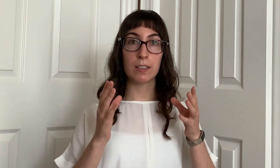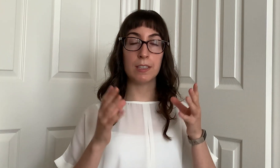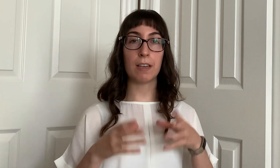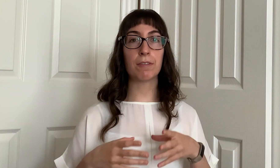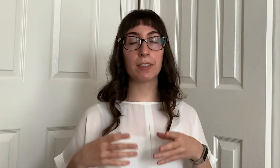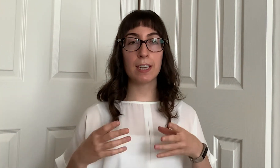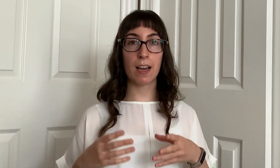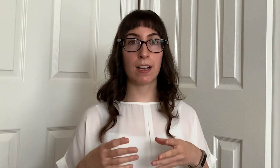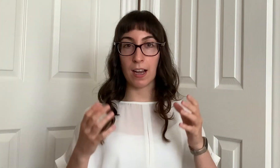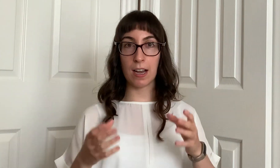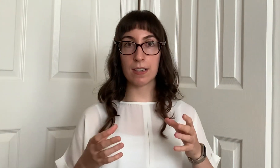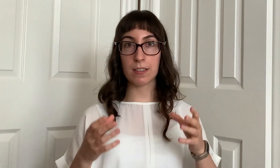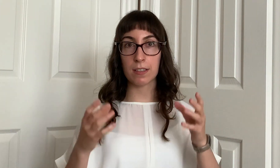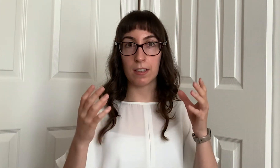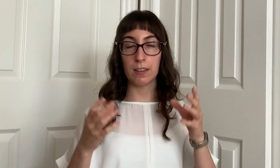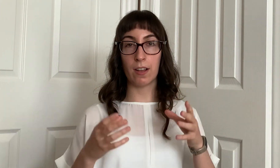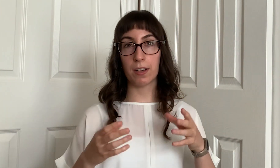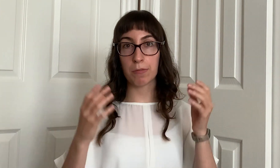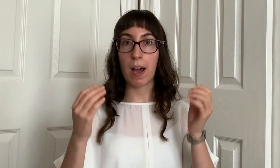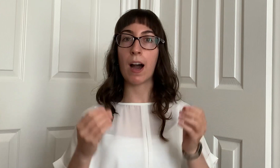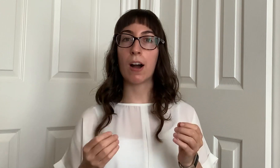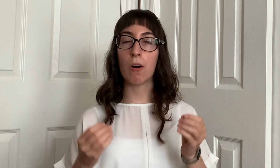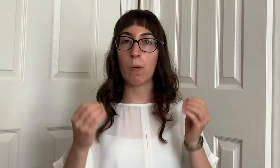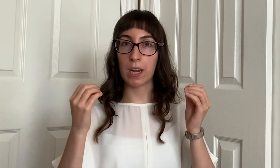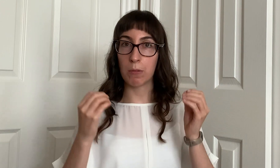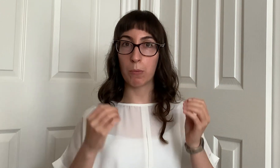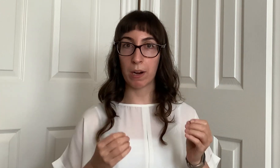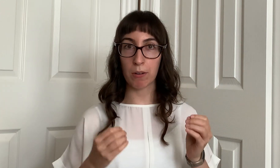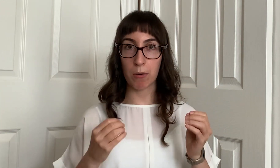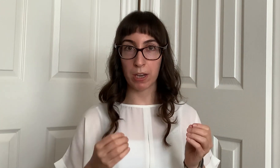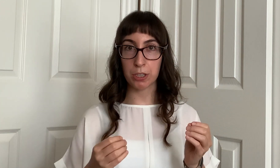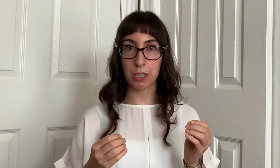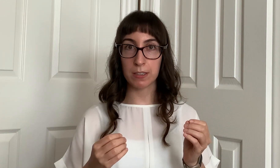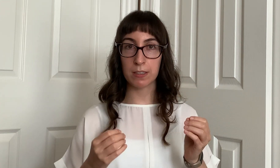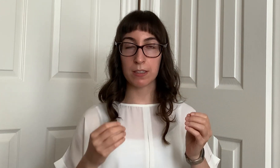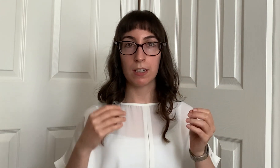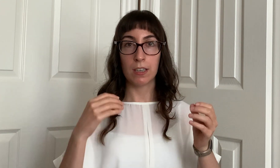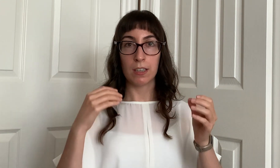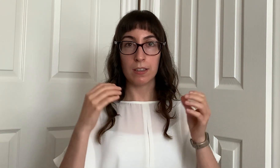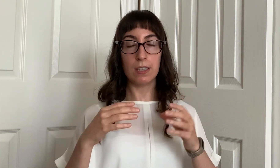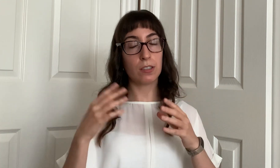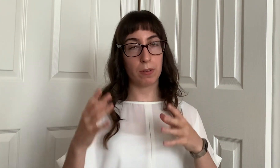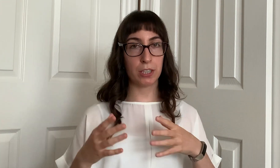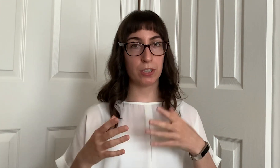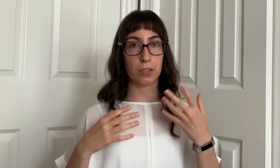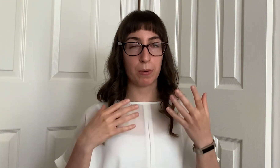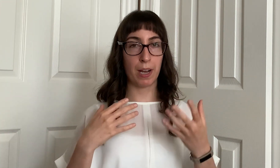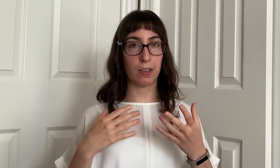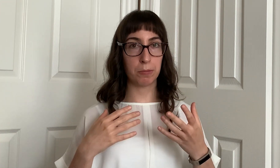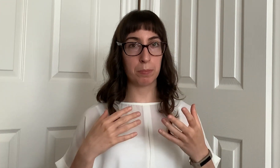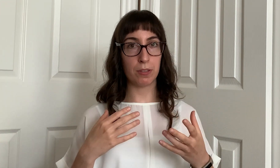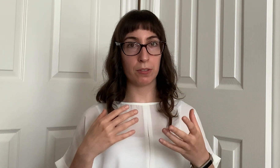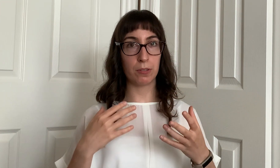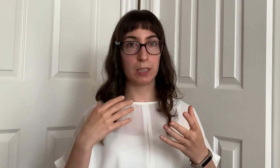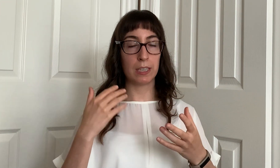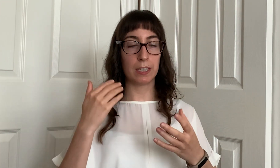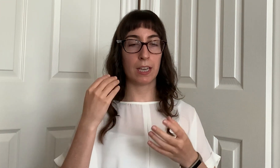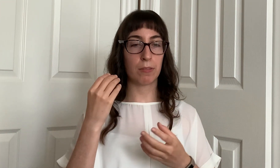definitely ask a lot of how and where questions these questions will help you get